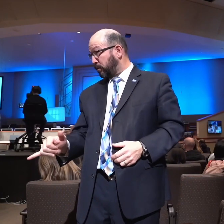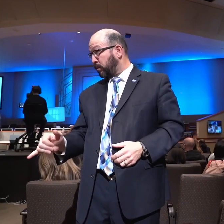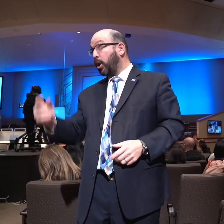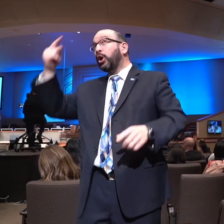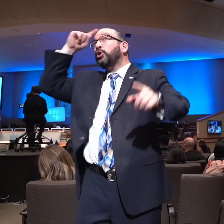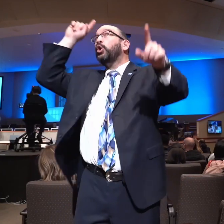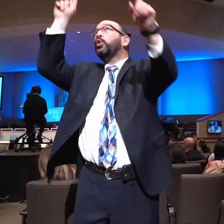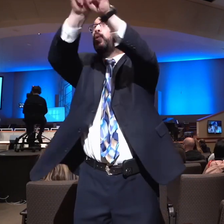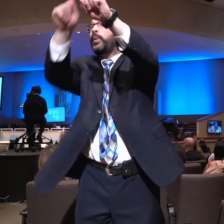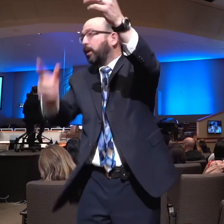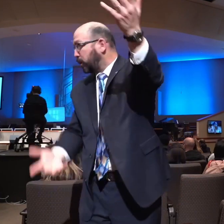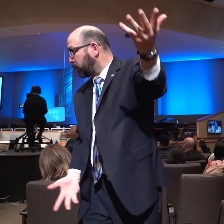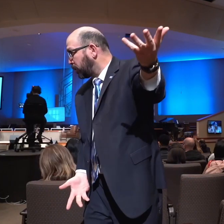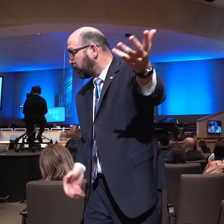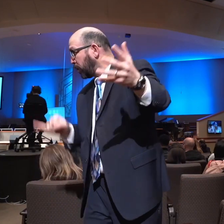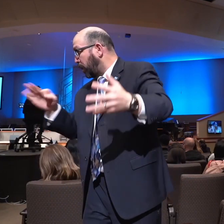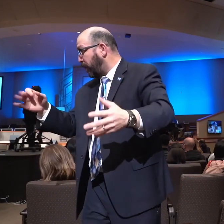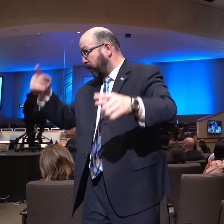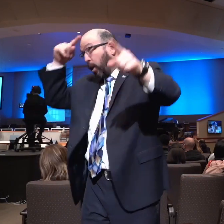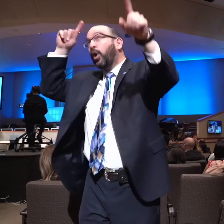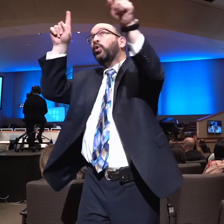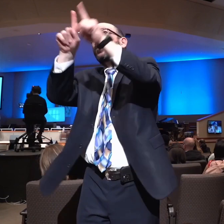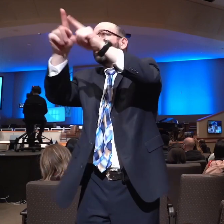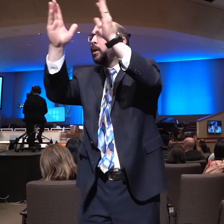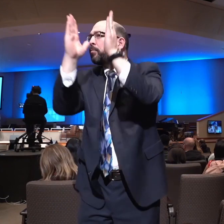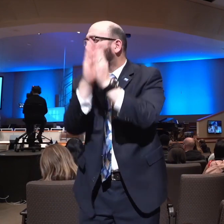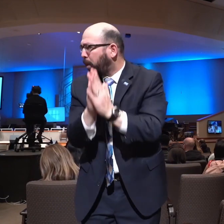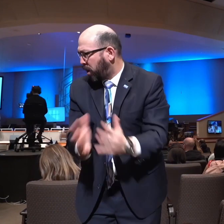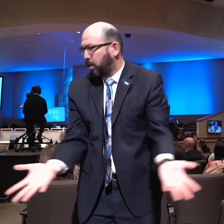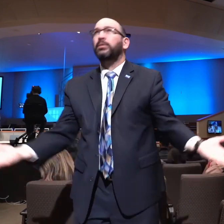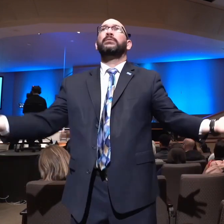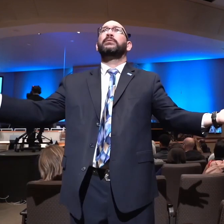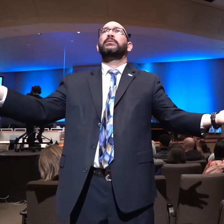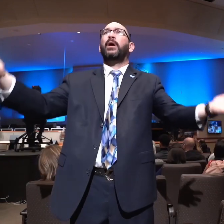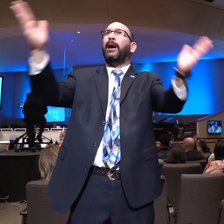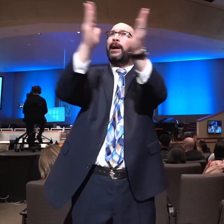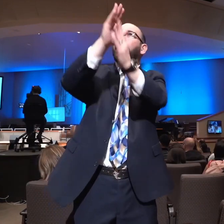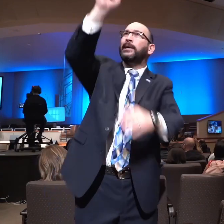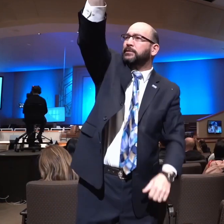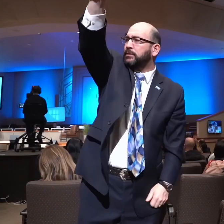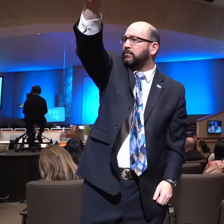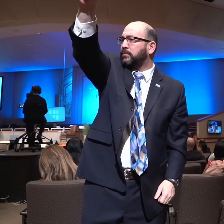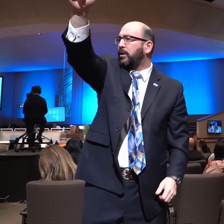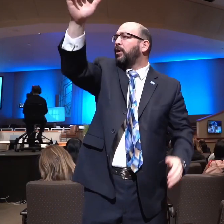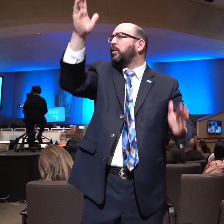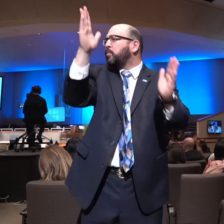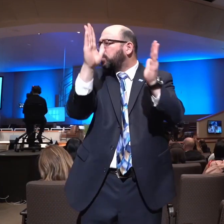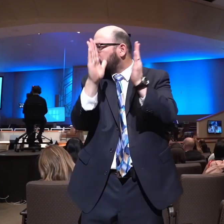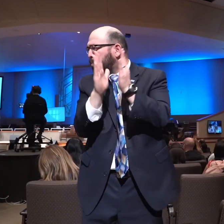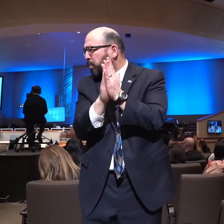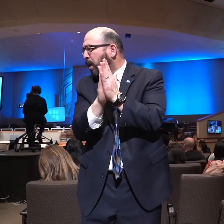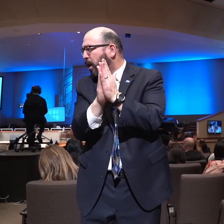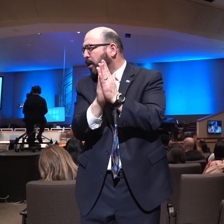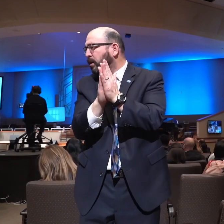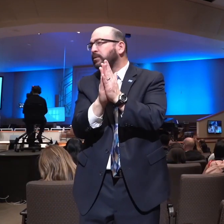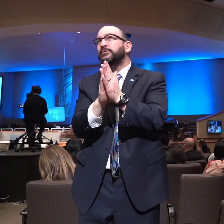And if you wish it, pray for it. For prayer is the instrument of effecting such things.